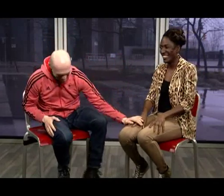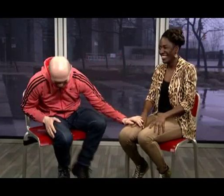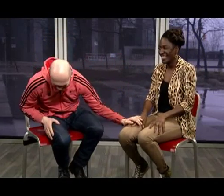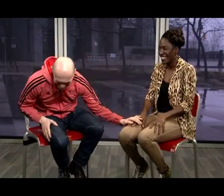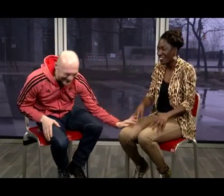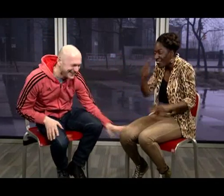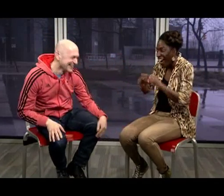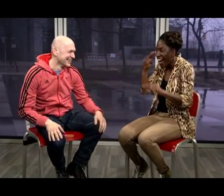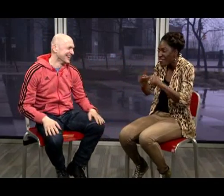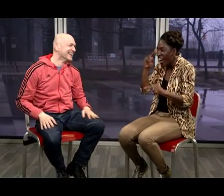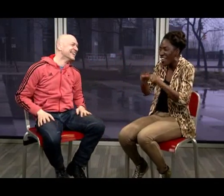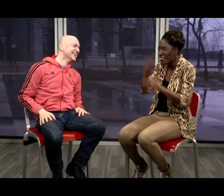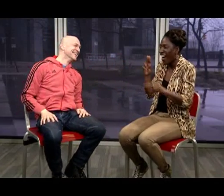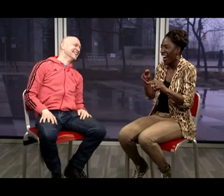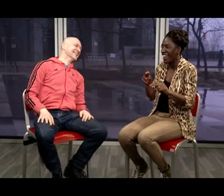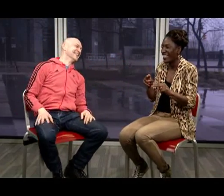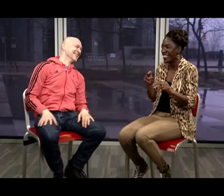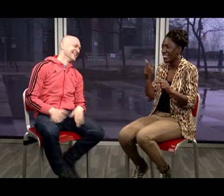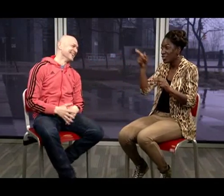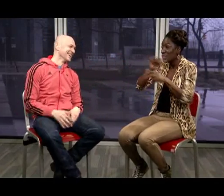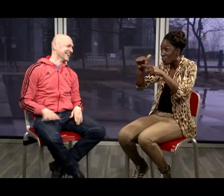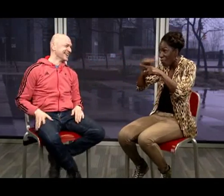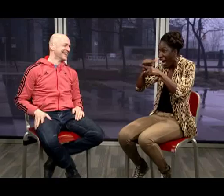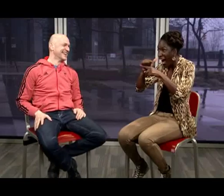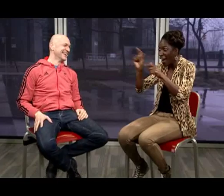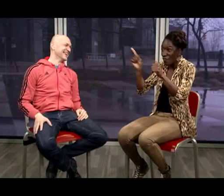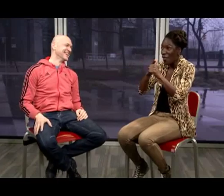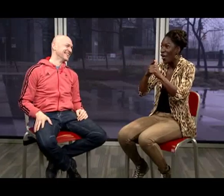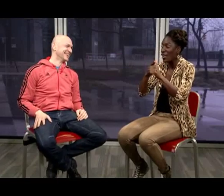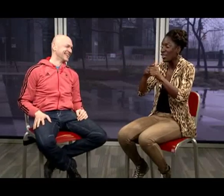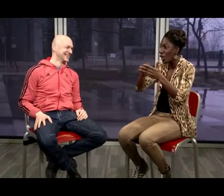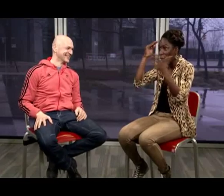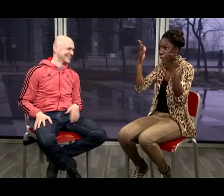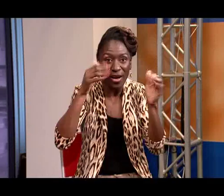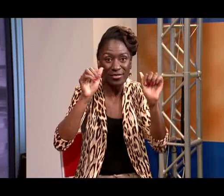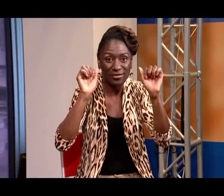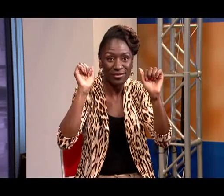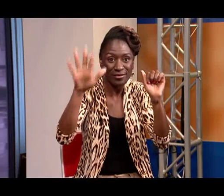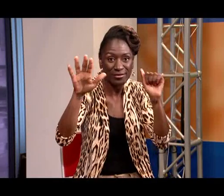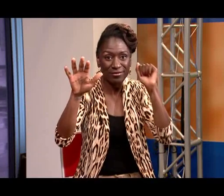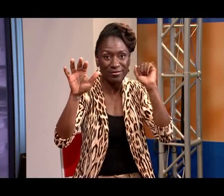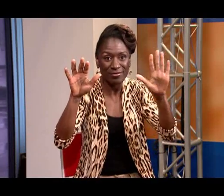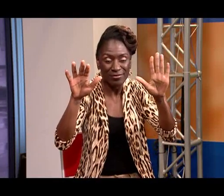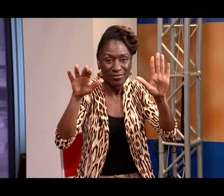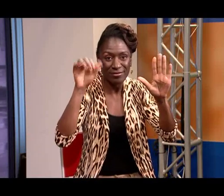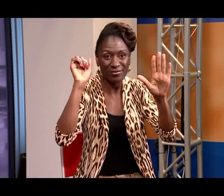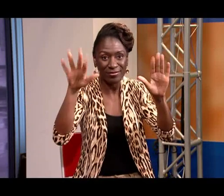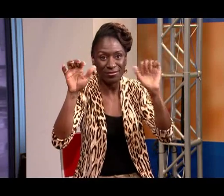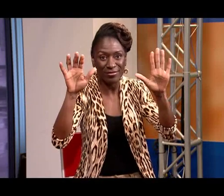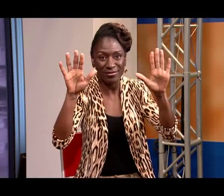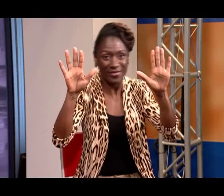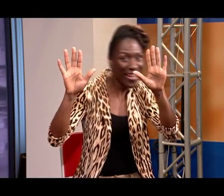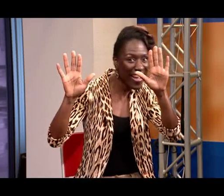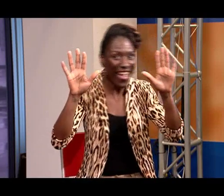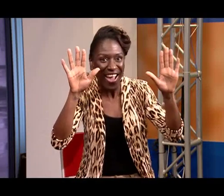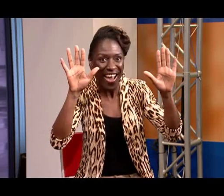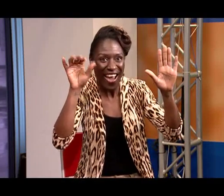You're doing great Oh, that is a lot of fun I hope everyone is practicing themselves You've got to practice the hands first